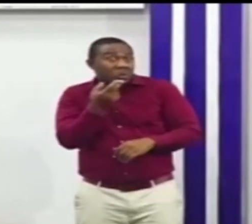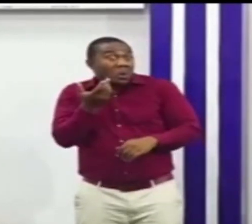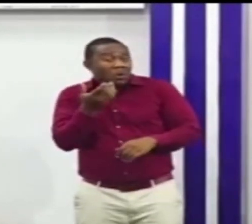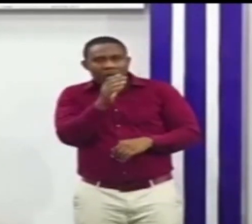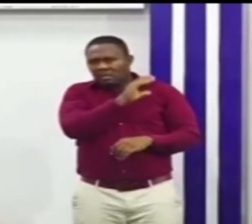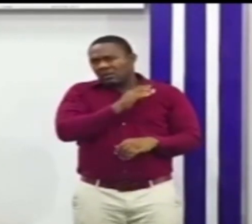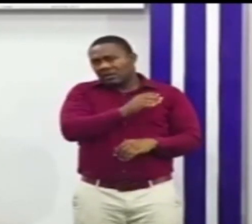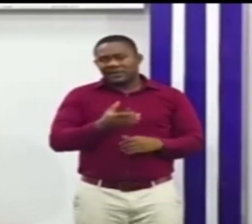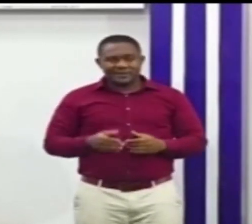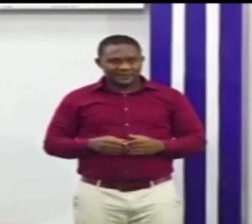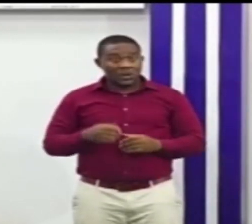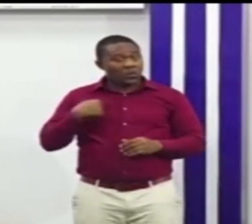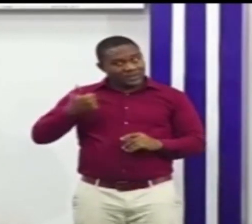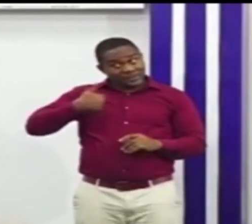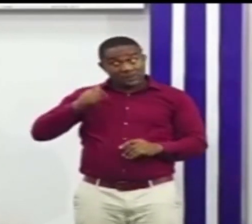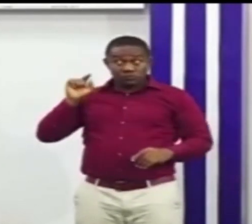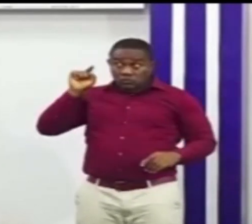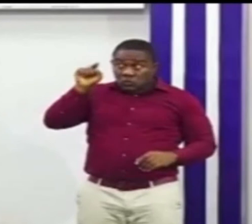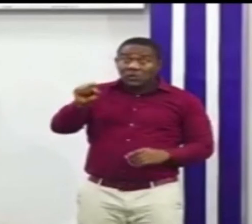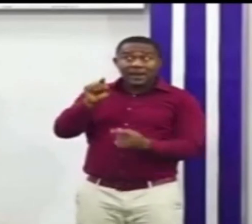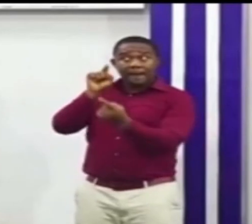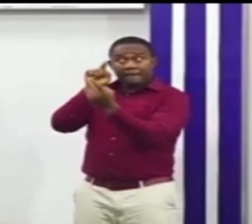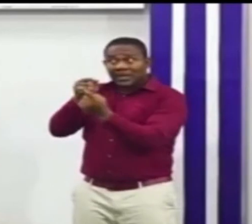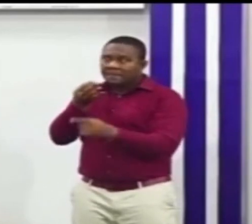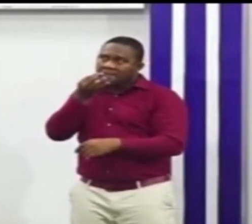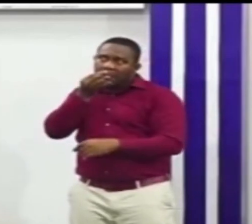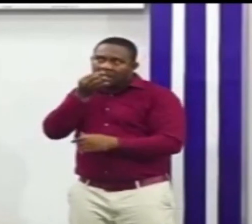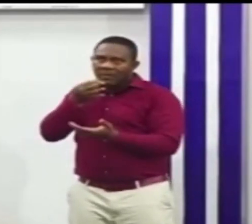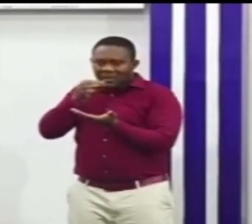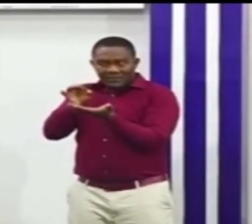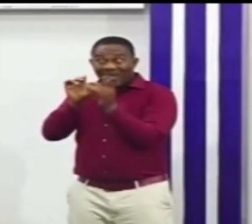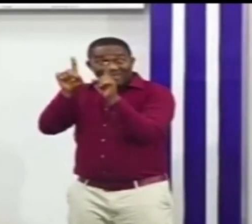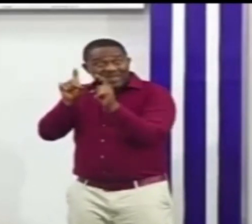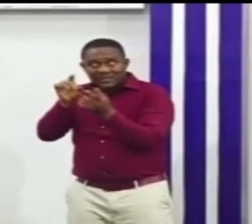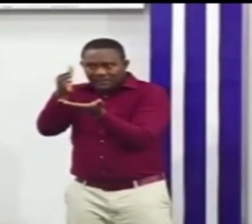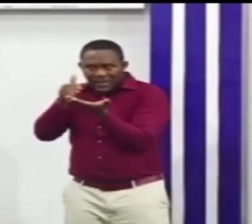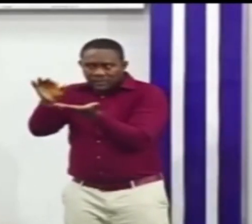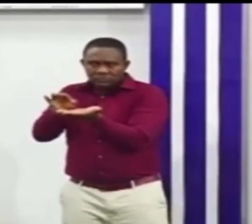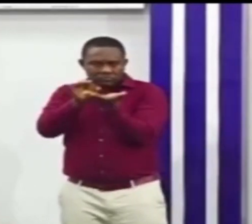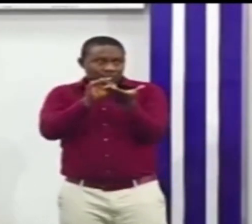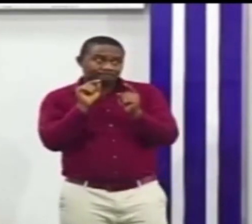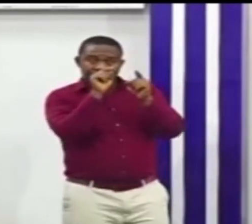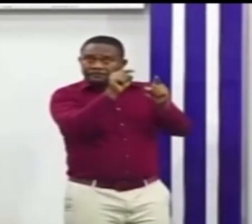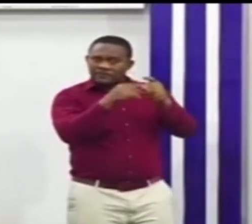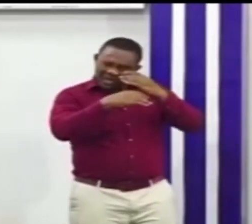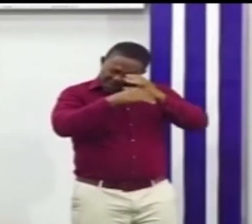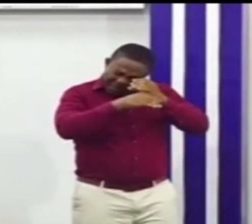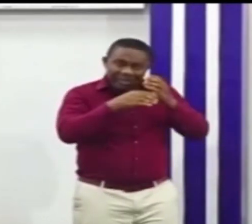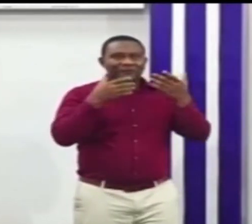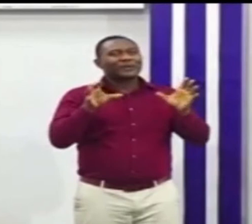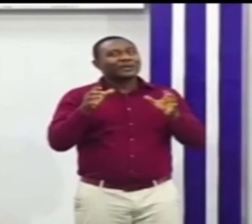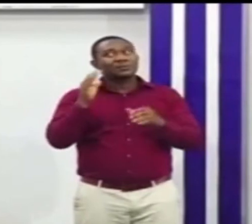identified them as being positive so the best proxy for us as a country which is